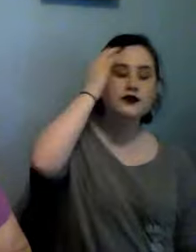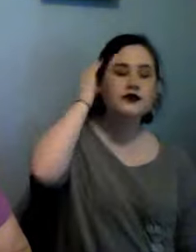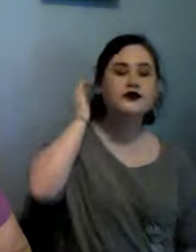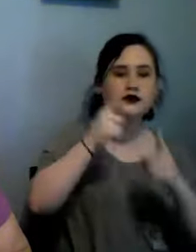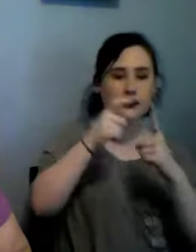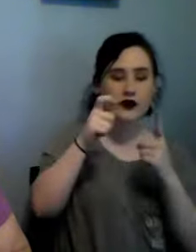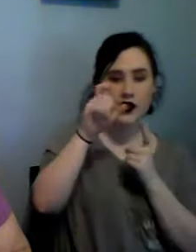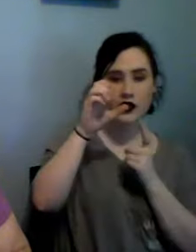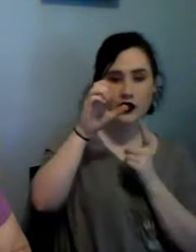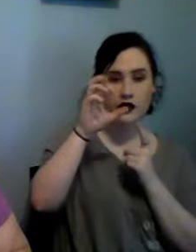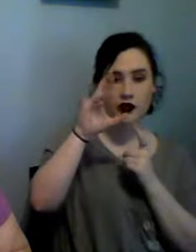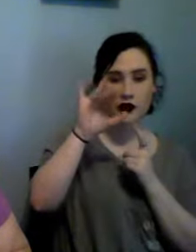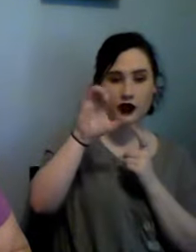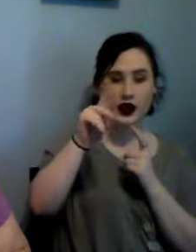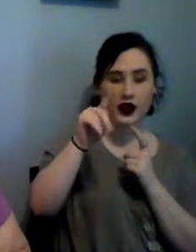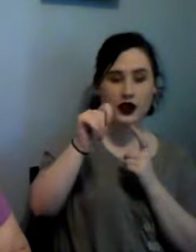spring